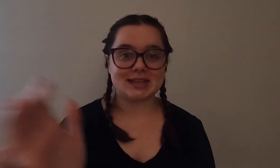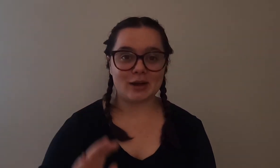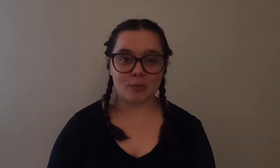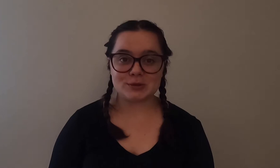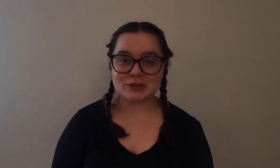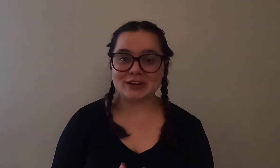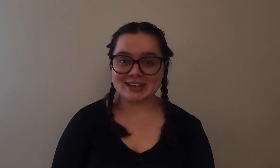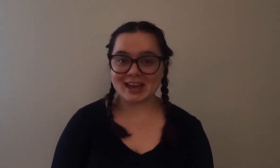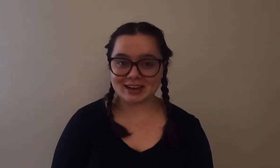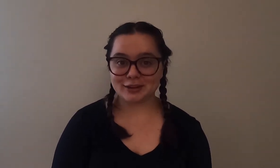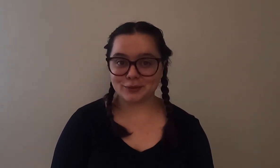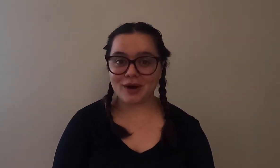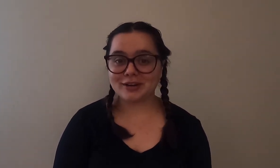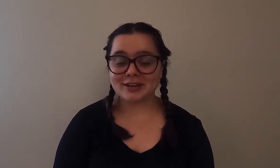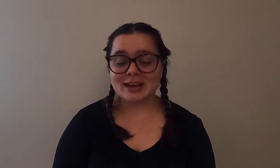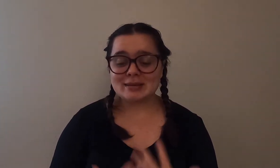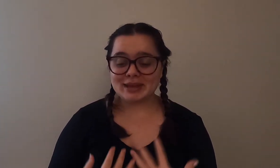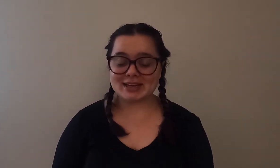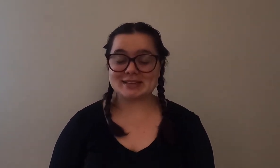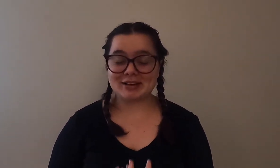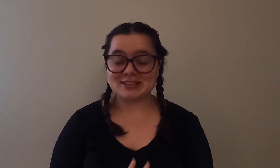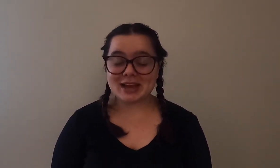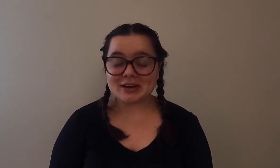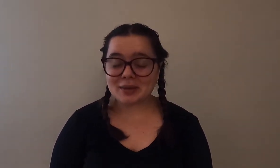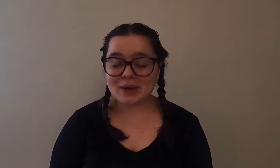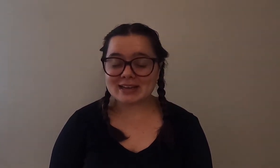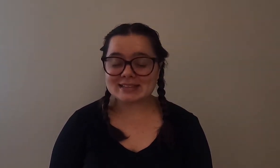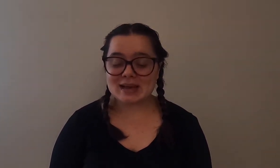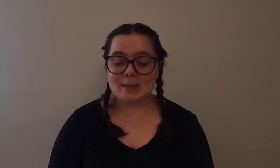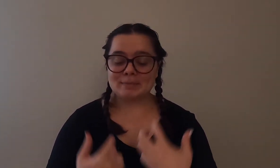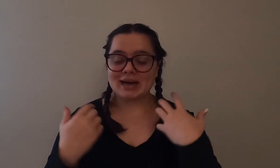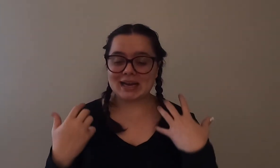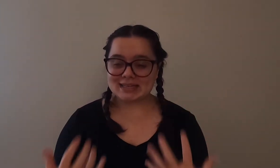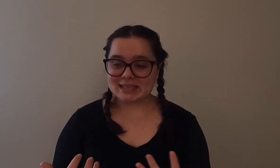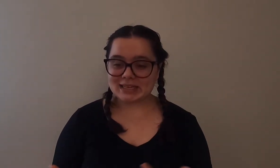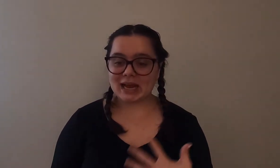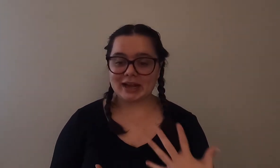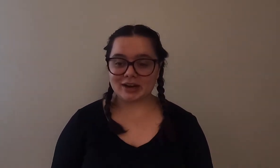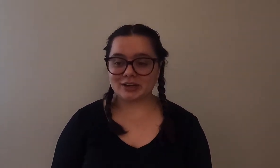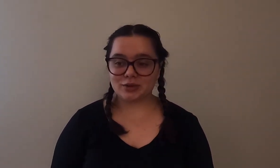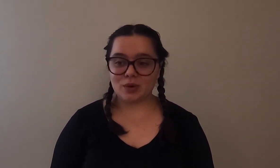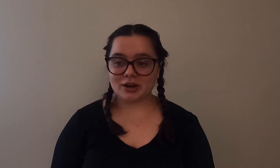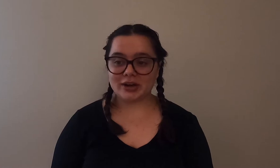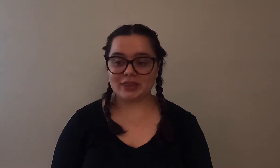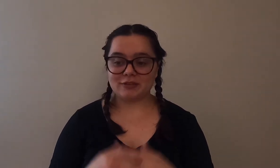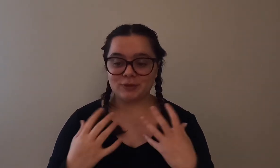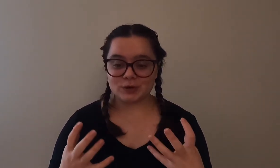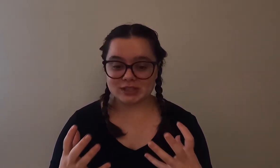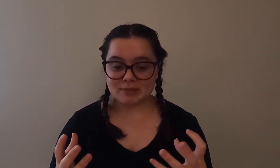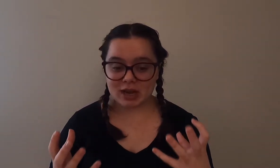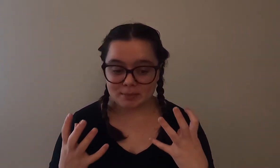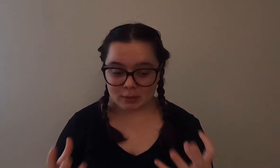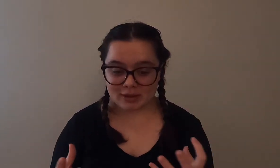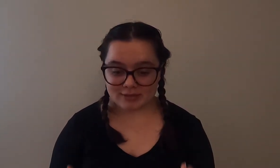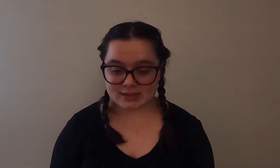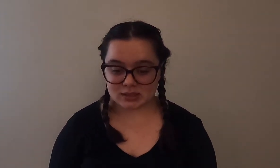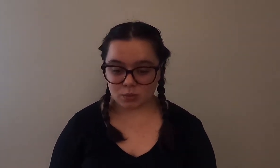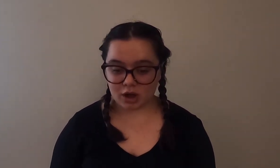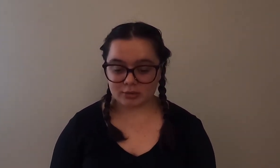I almost couldn't get into the water because of how scared I was but I did it I got into the water and the first time that I put my face in the water